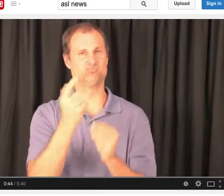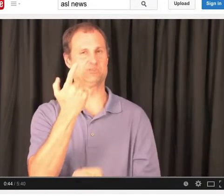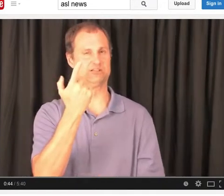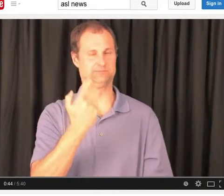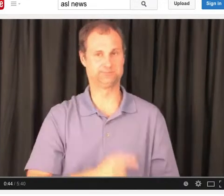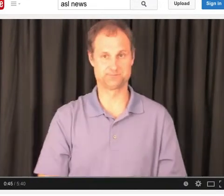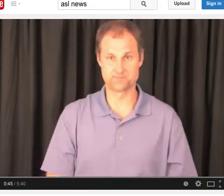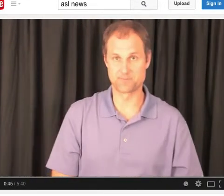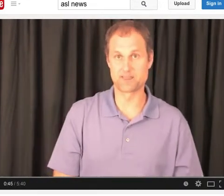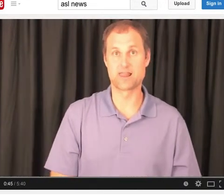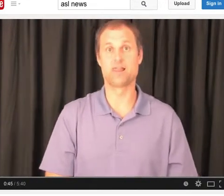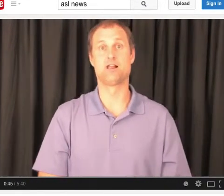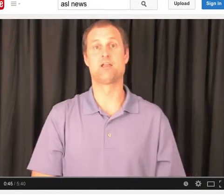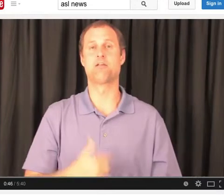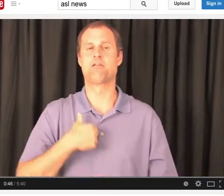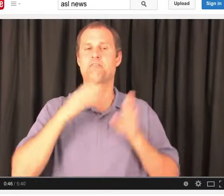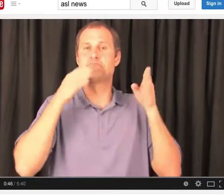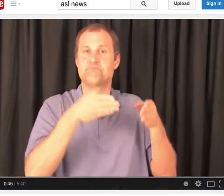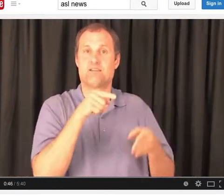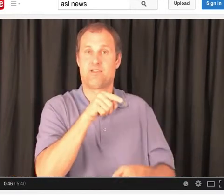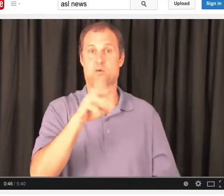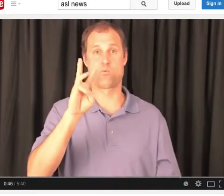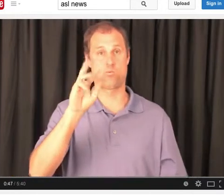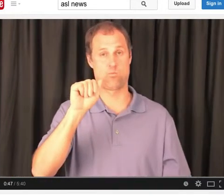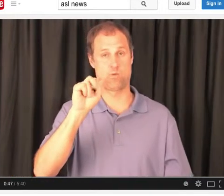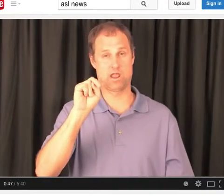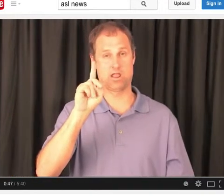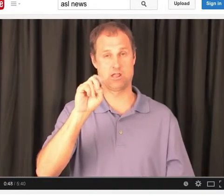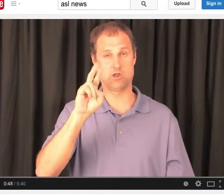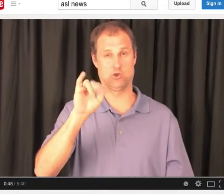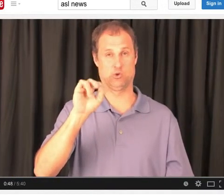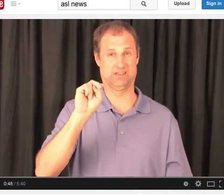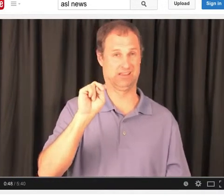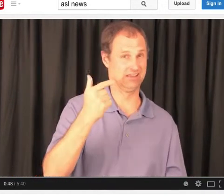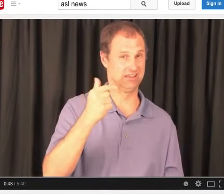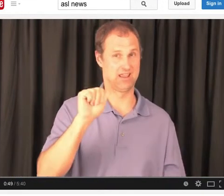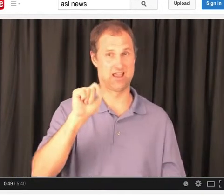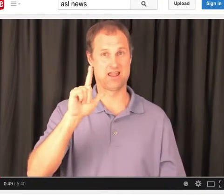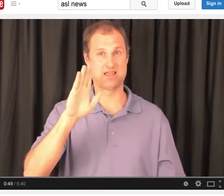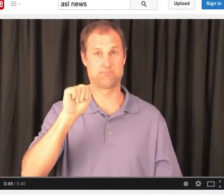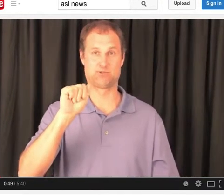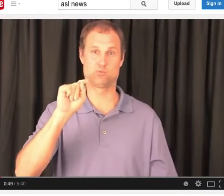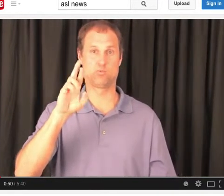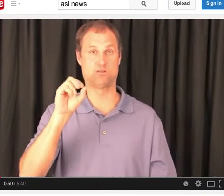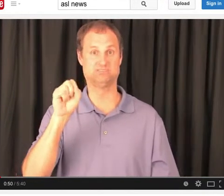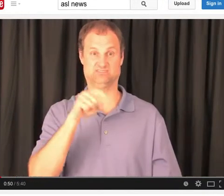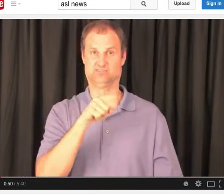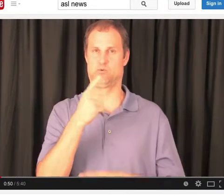and there are two kinds of sooty albatrosses. Altogether that adds up to 21 different species of albatrosses.